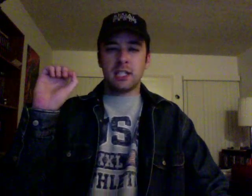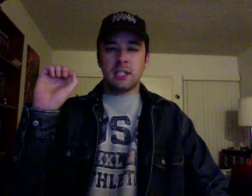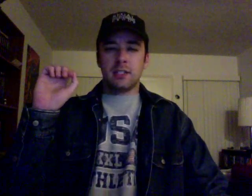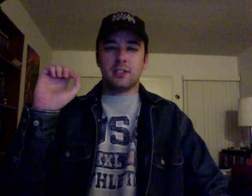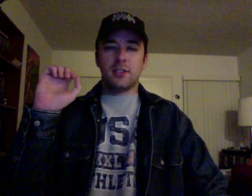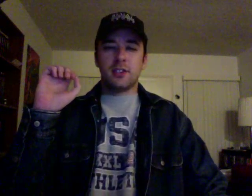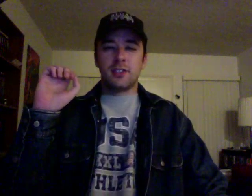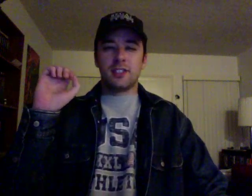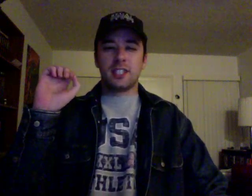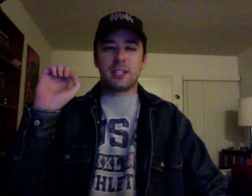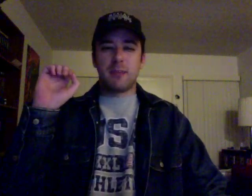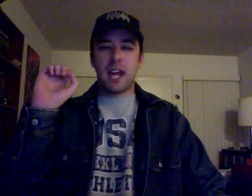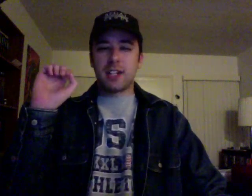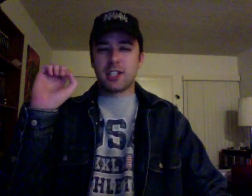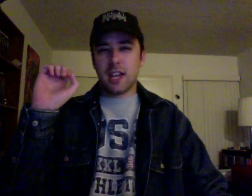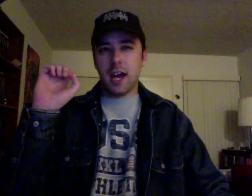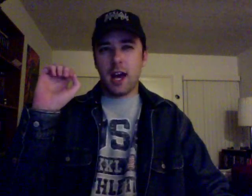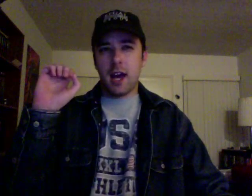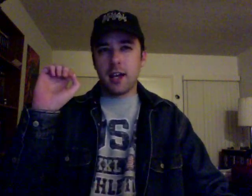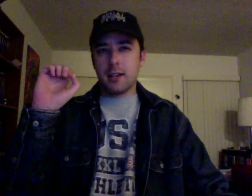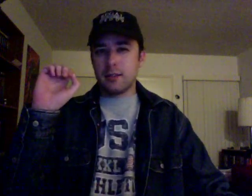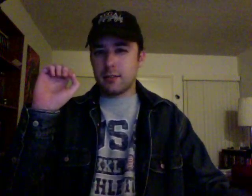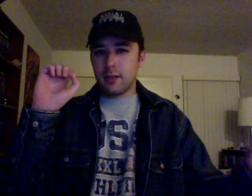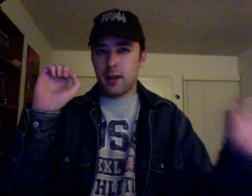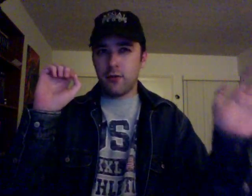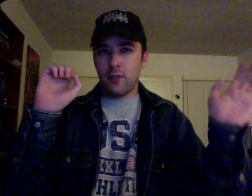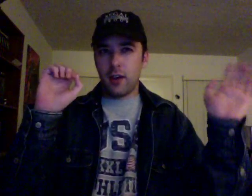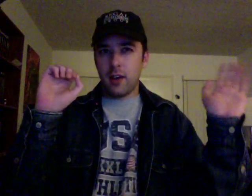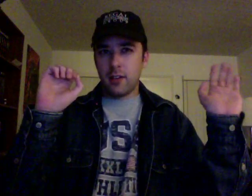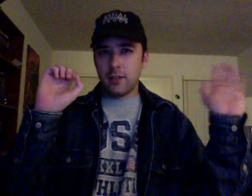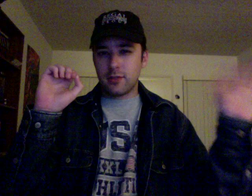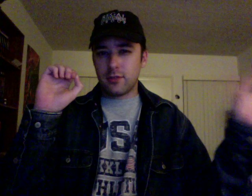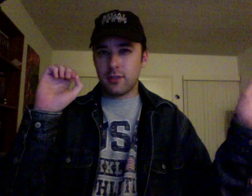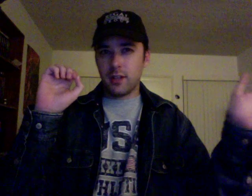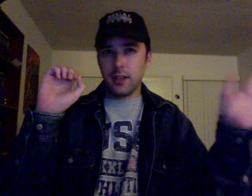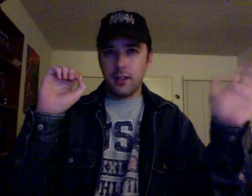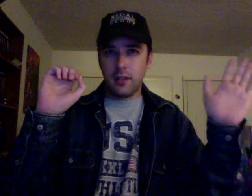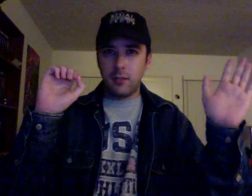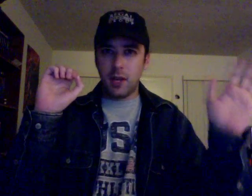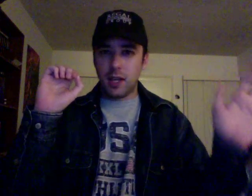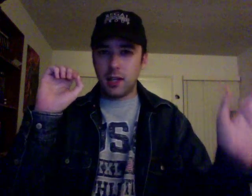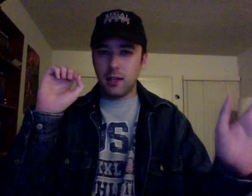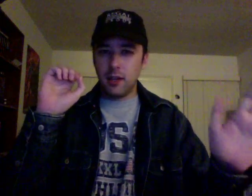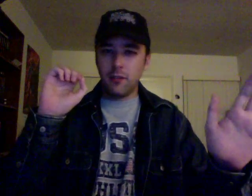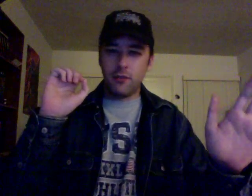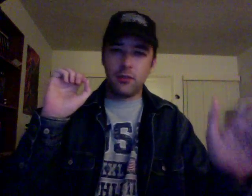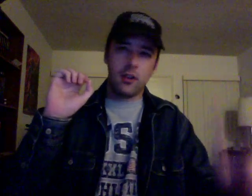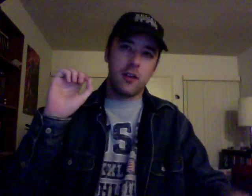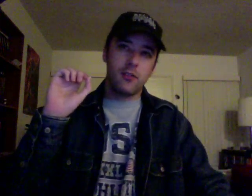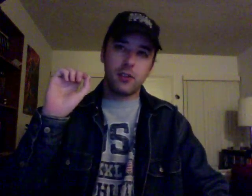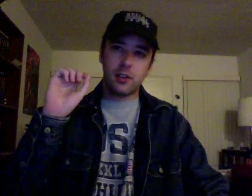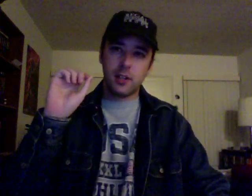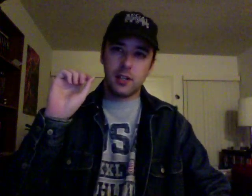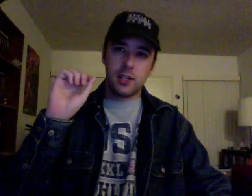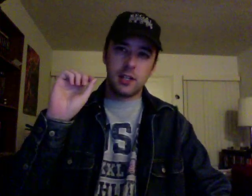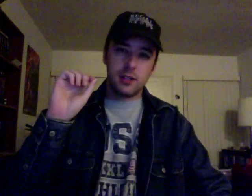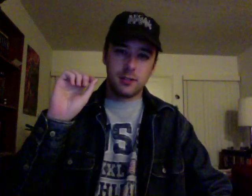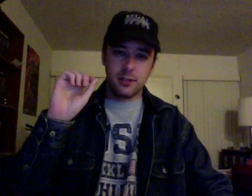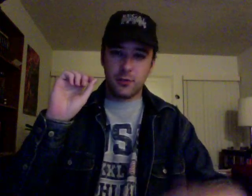So there's this Spanish guy, he's trying to find this tree that'll make you live forever, you know, for